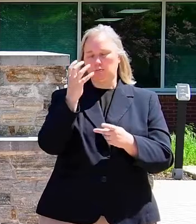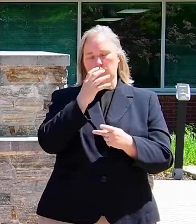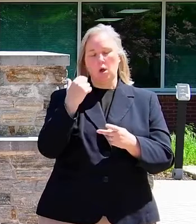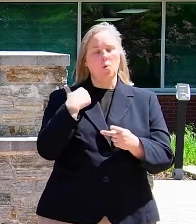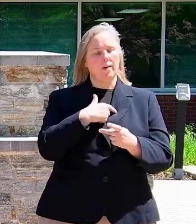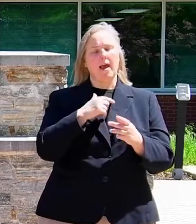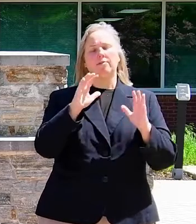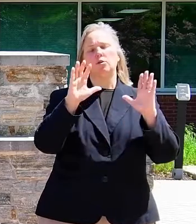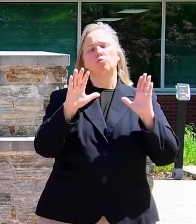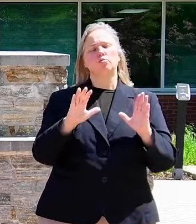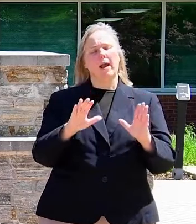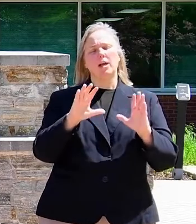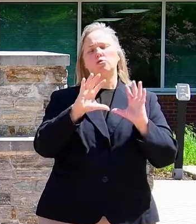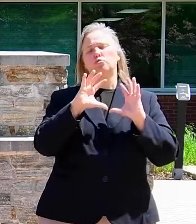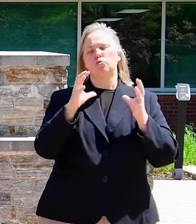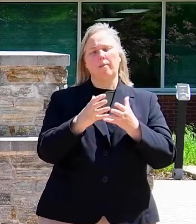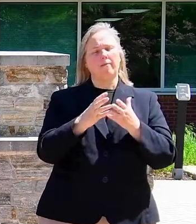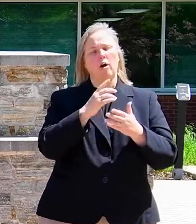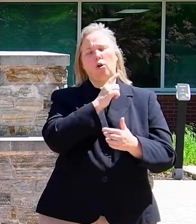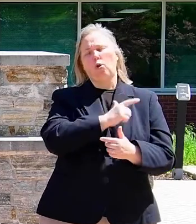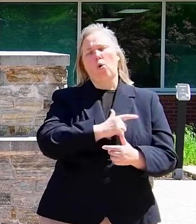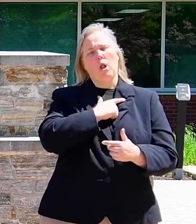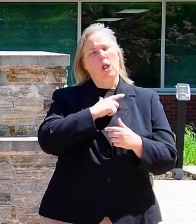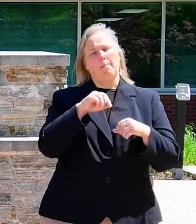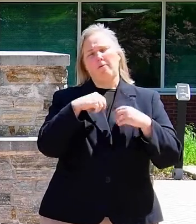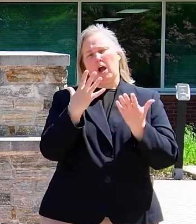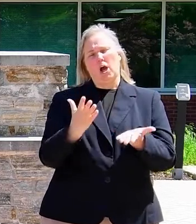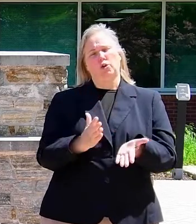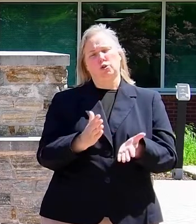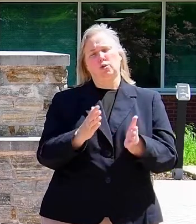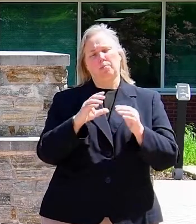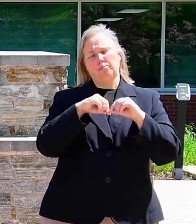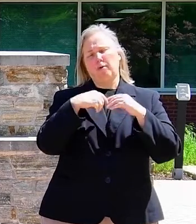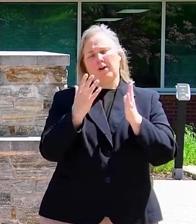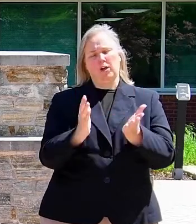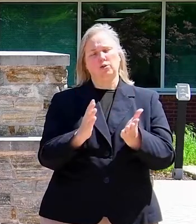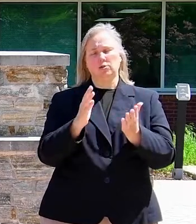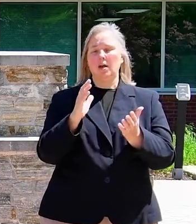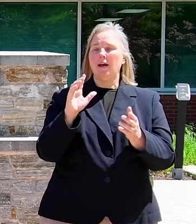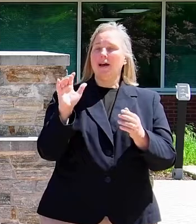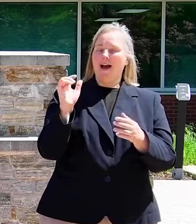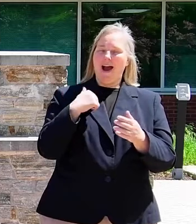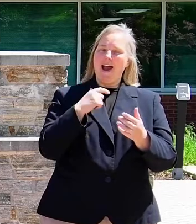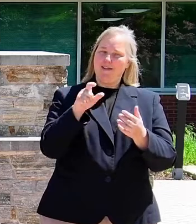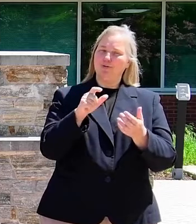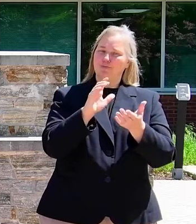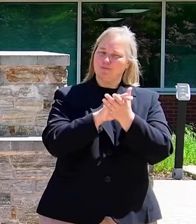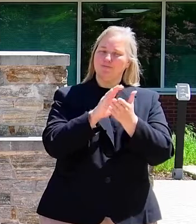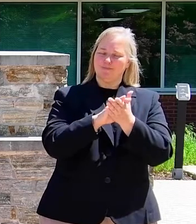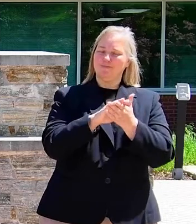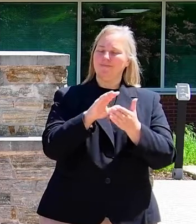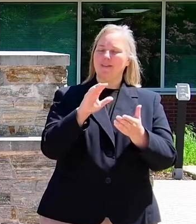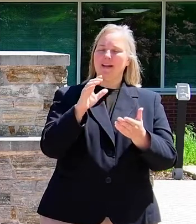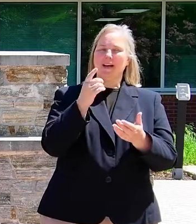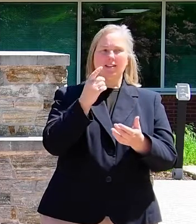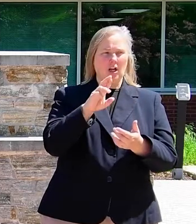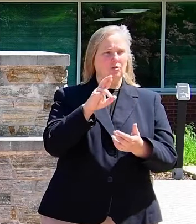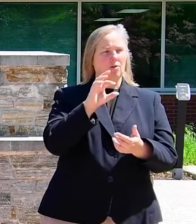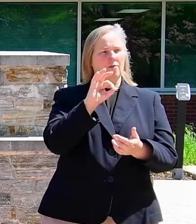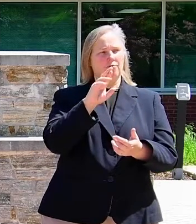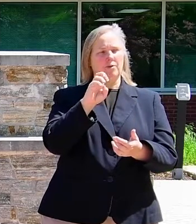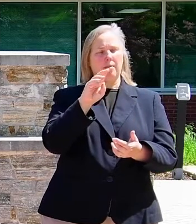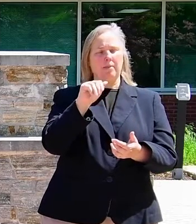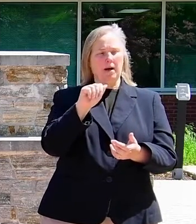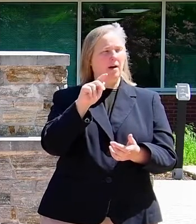group of loyal providers. I have to also, as Dr. Shafiq did, give credit to Dr. Friba Fakiri.